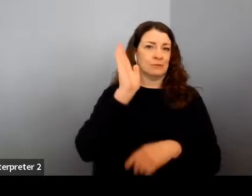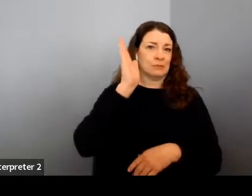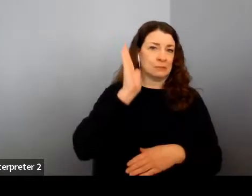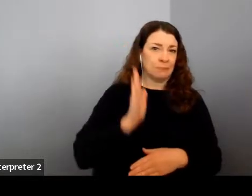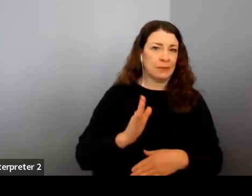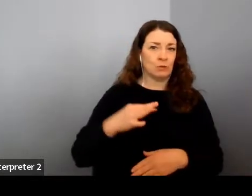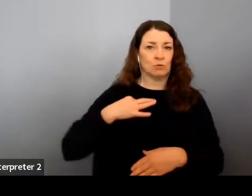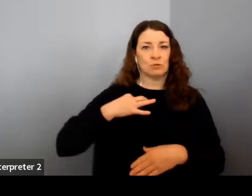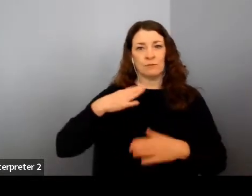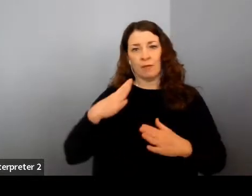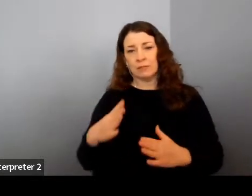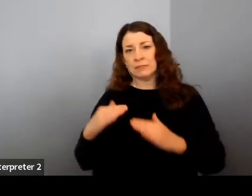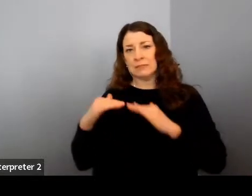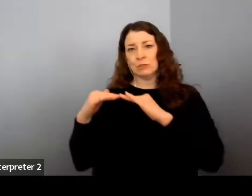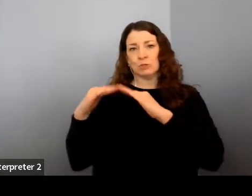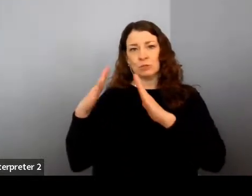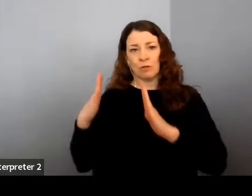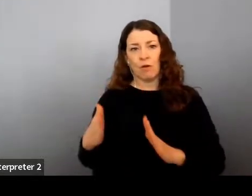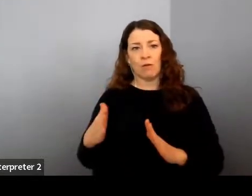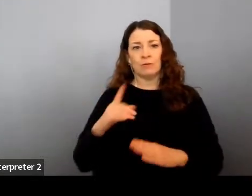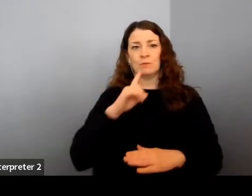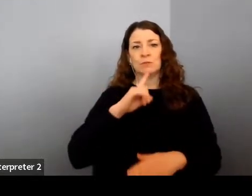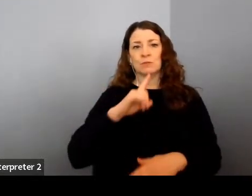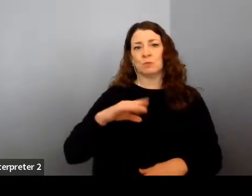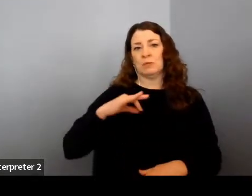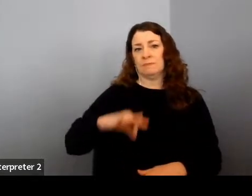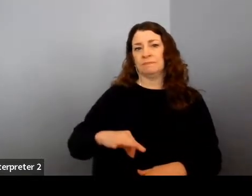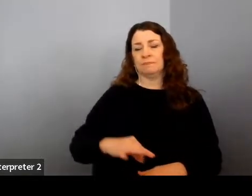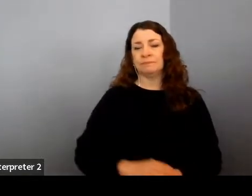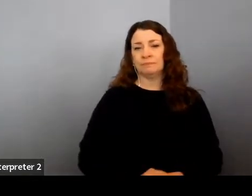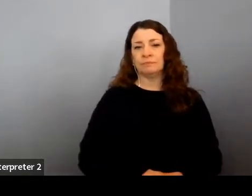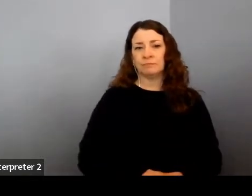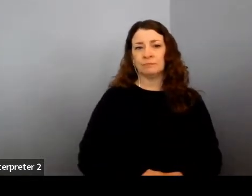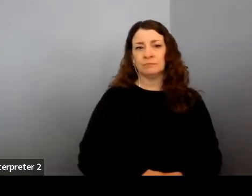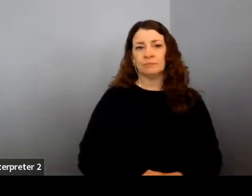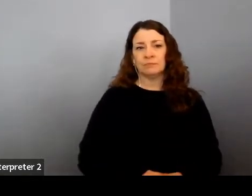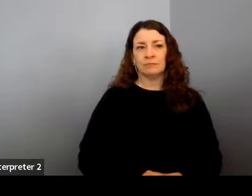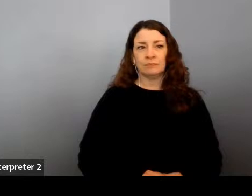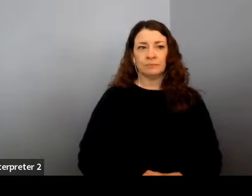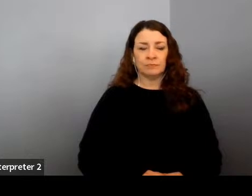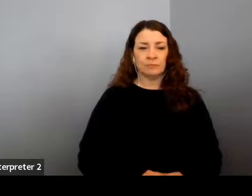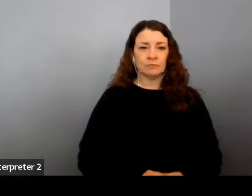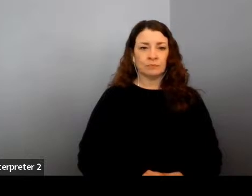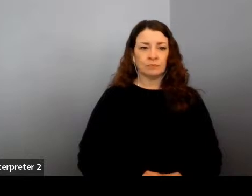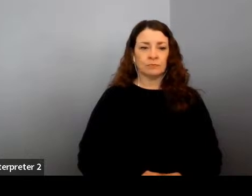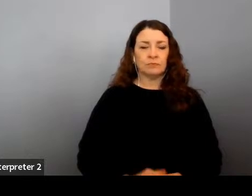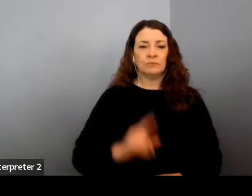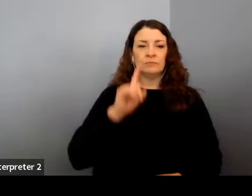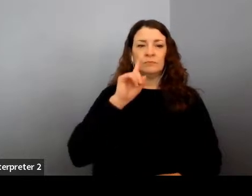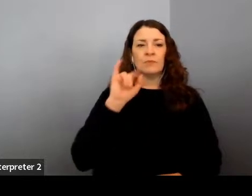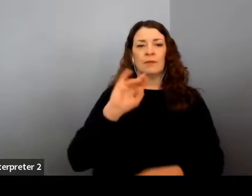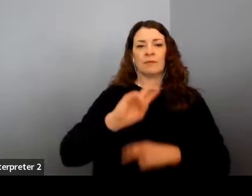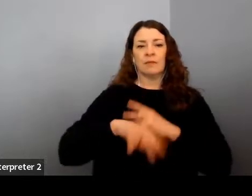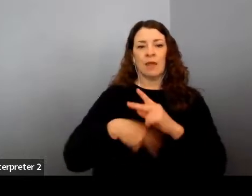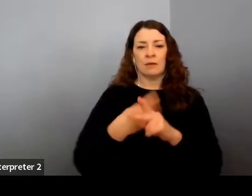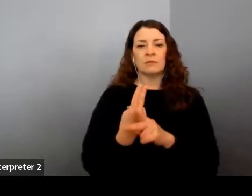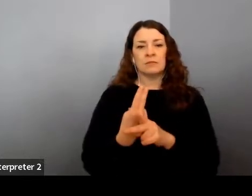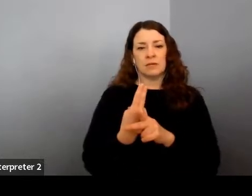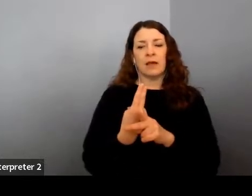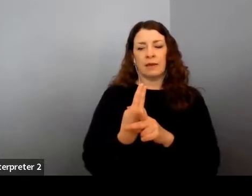colleagues. So that was helpful. Um, you know, and I think that type of